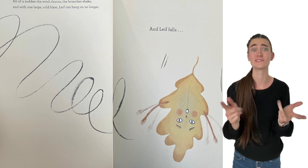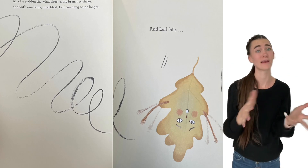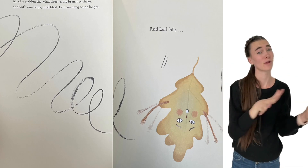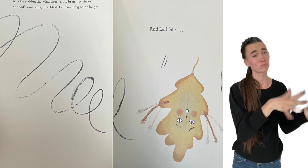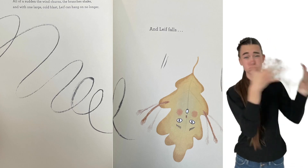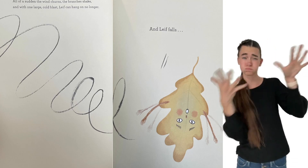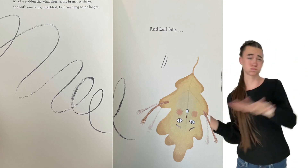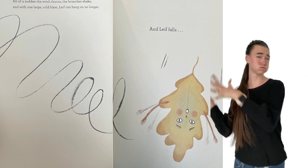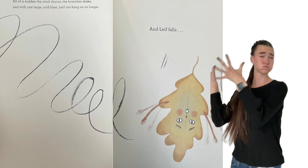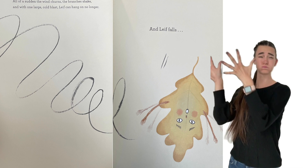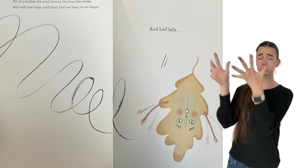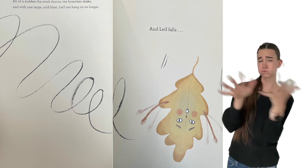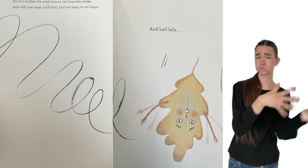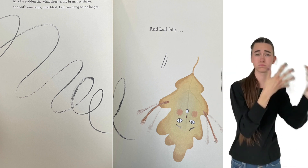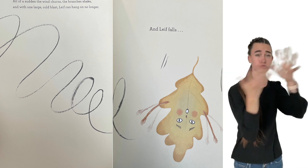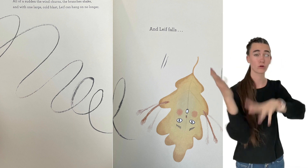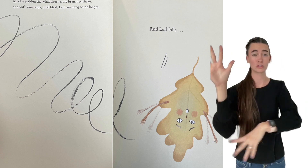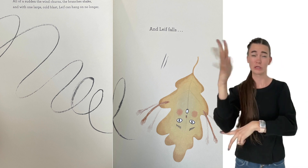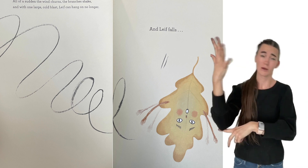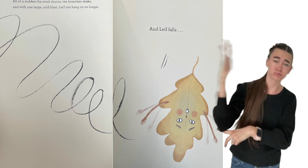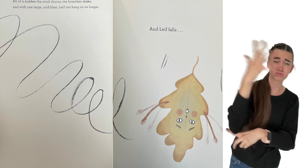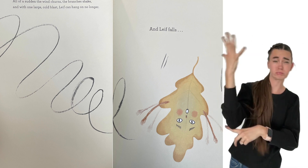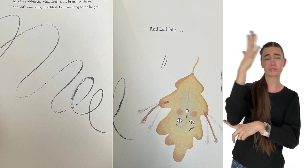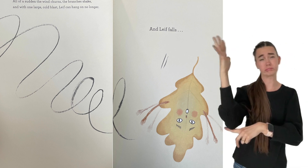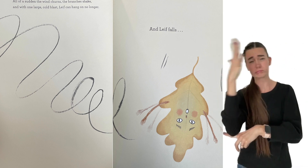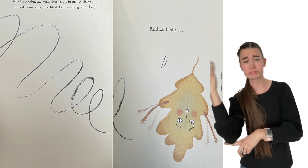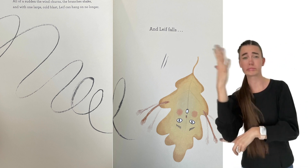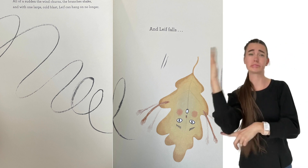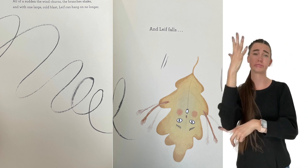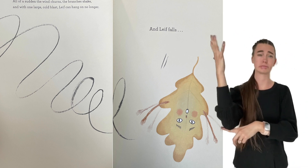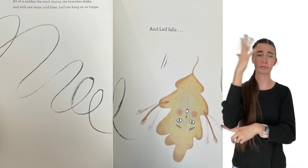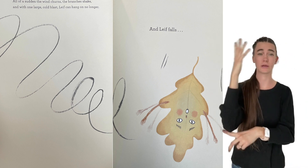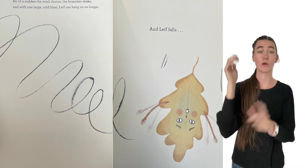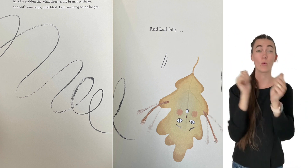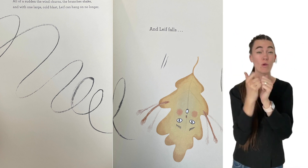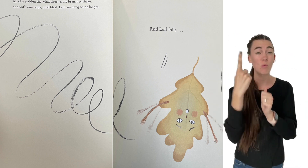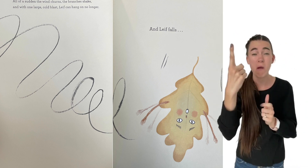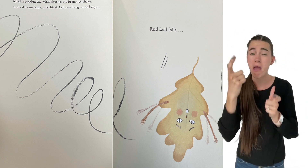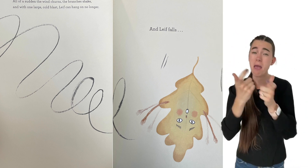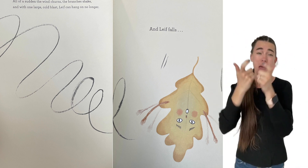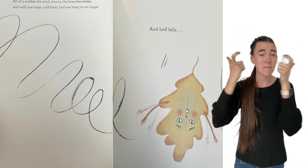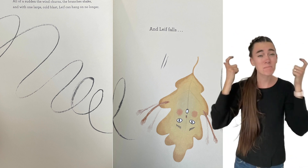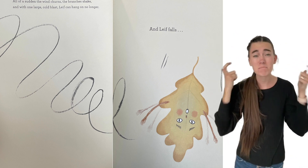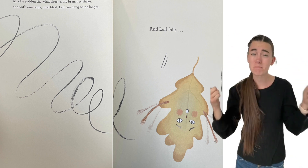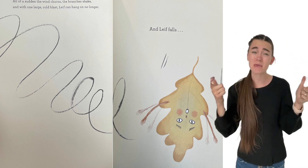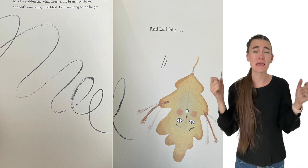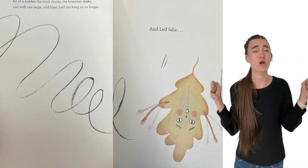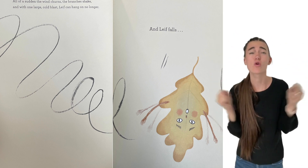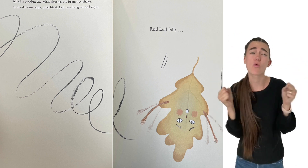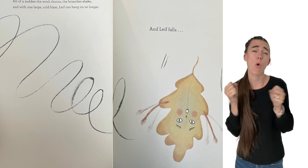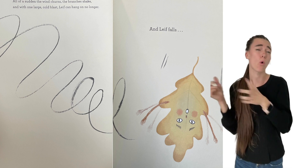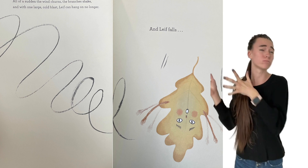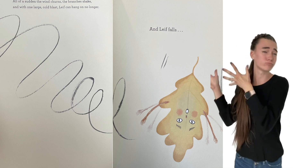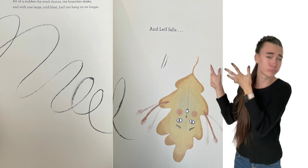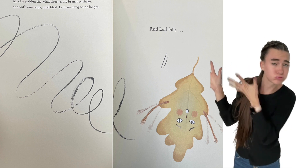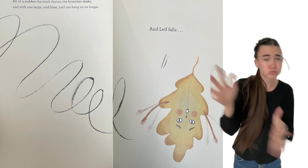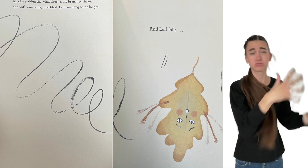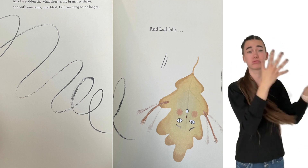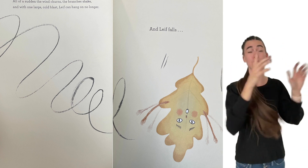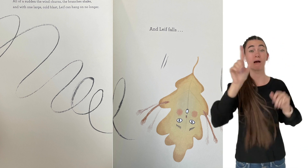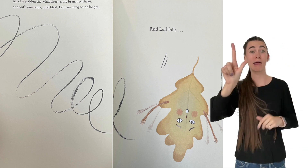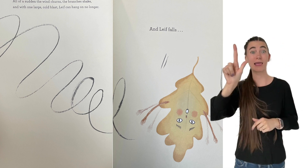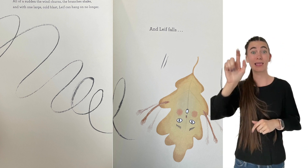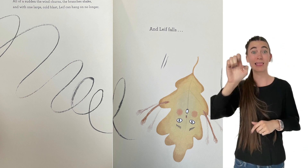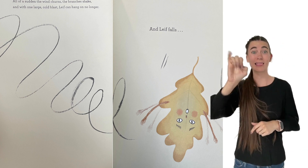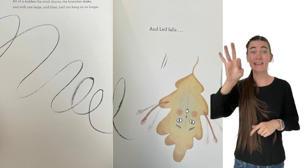All of the sudden, the wind churns. The branches shake. And with one large cold